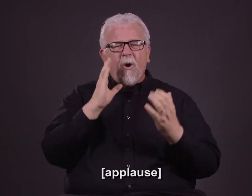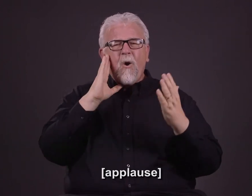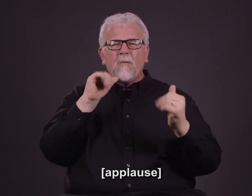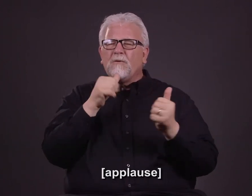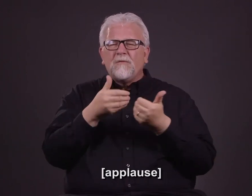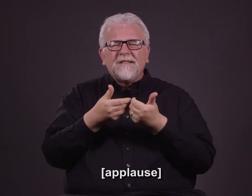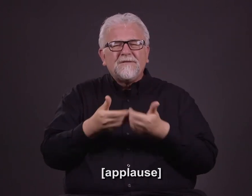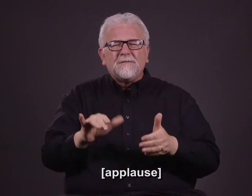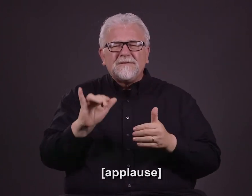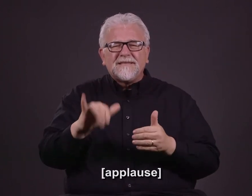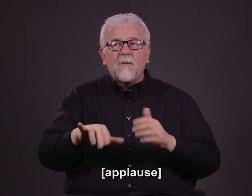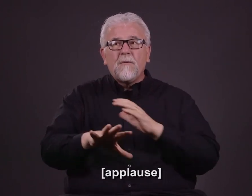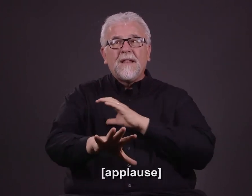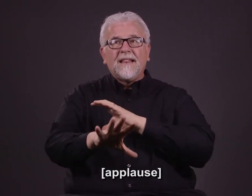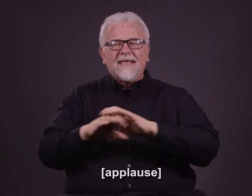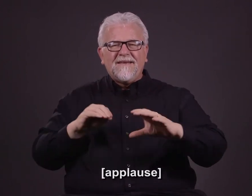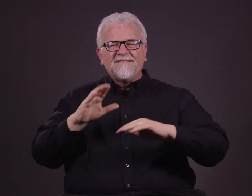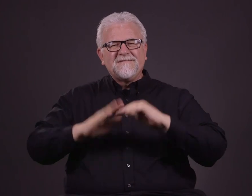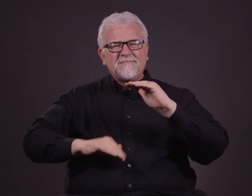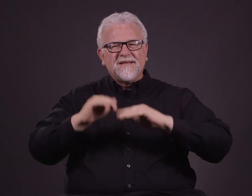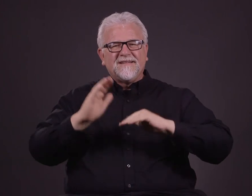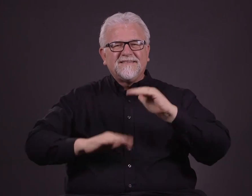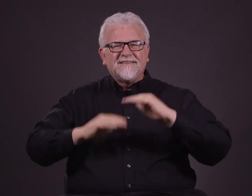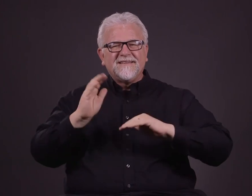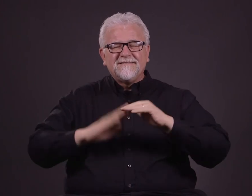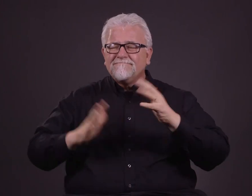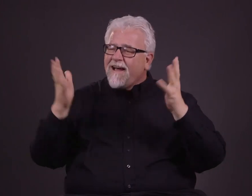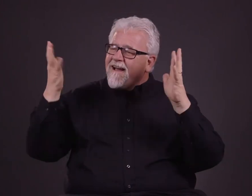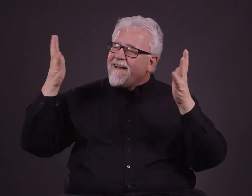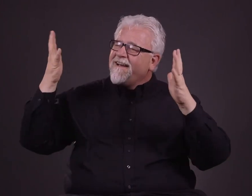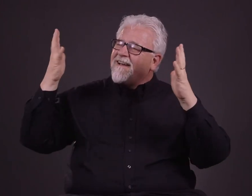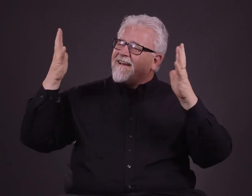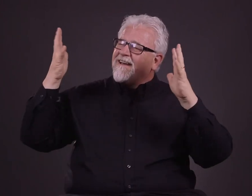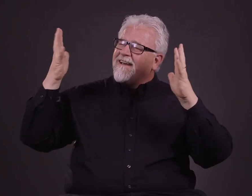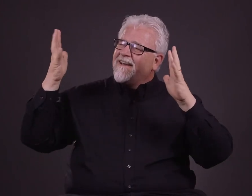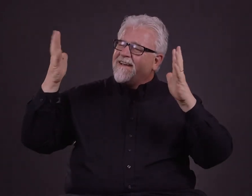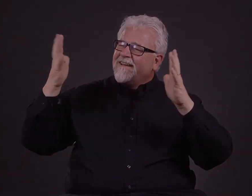Thank you, Pam. you. Pam. everyone. Congratulations. Thanks. You